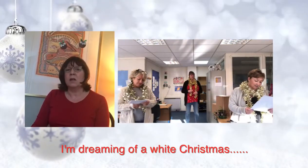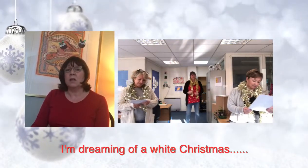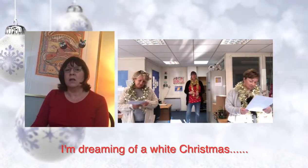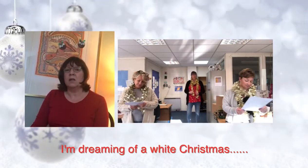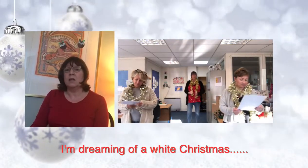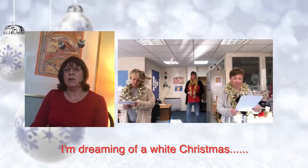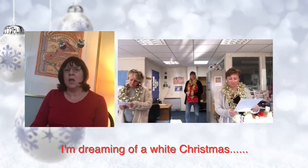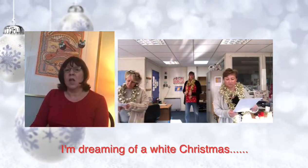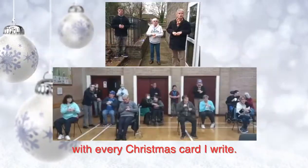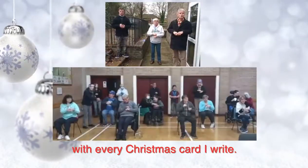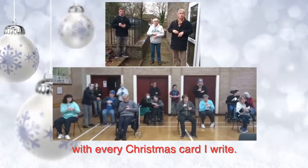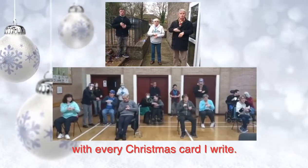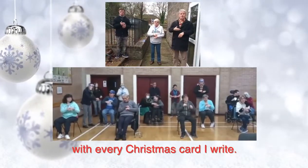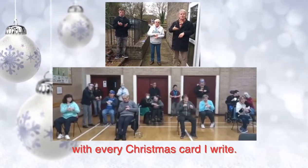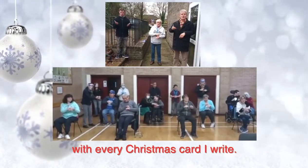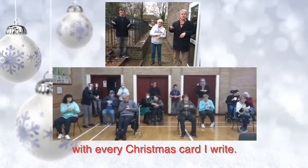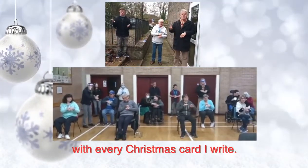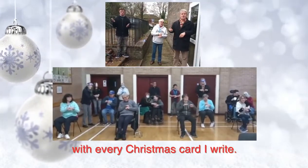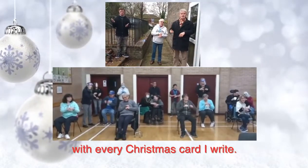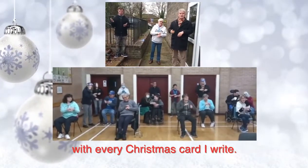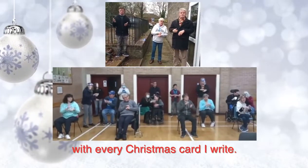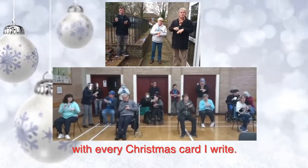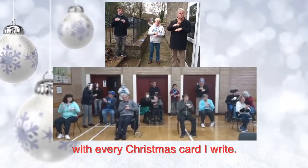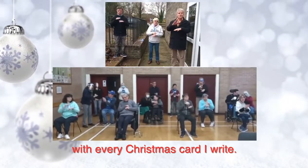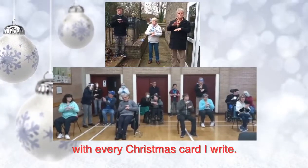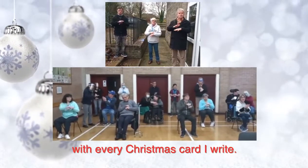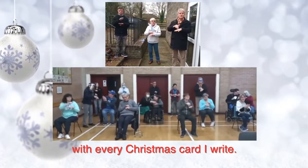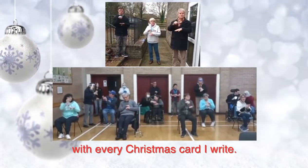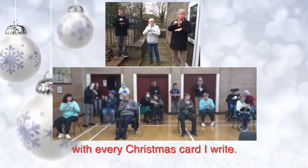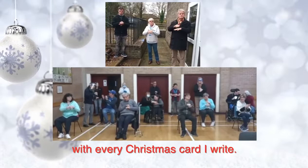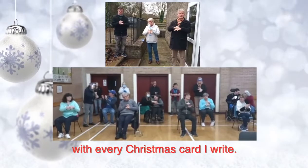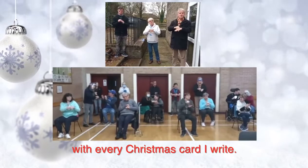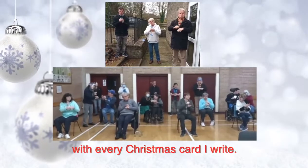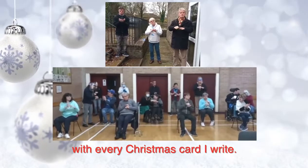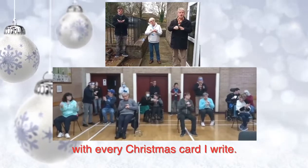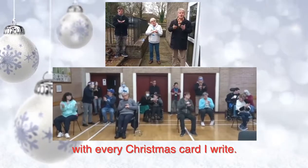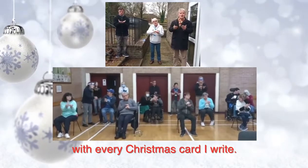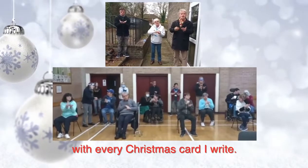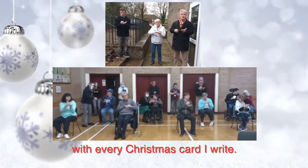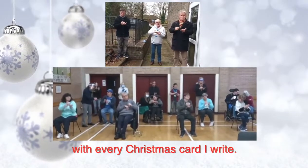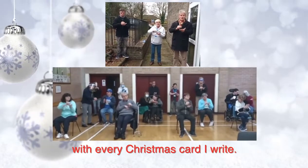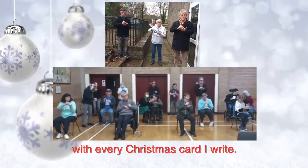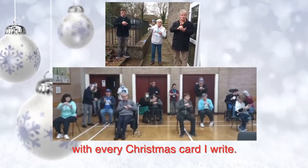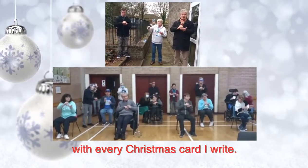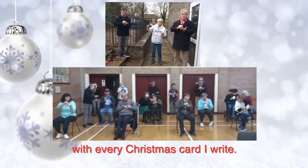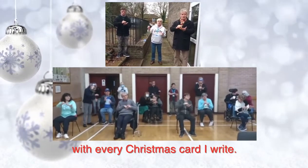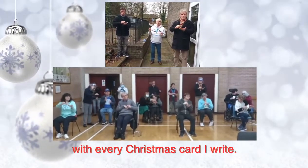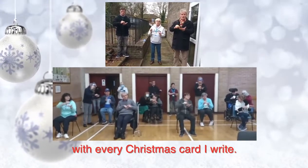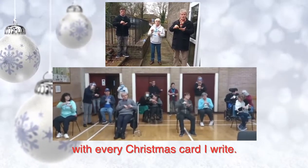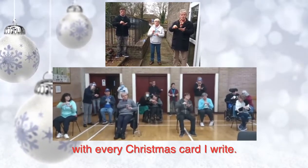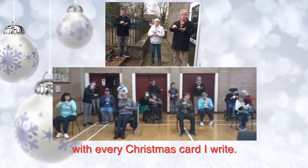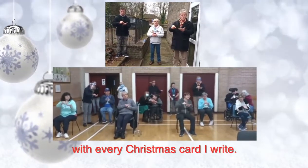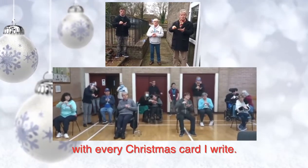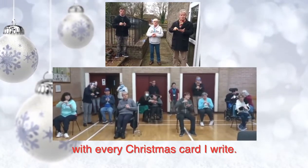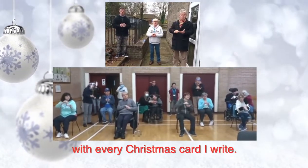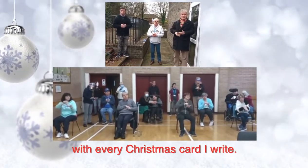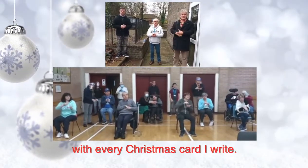With every Christmas come around